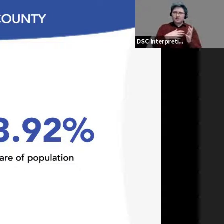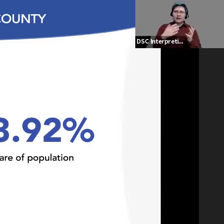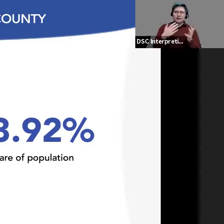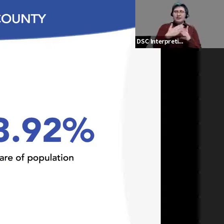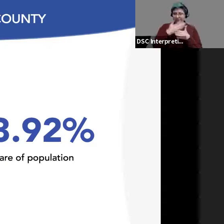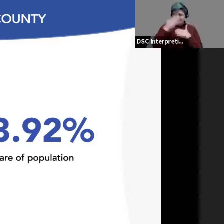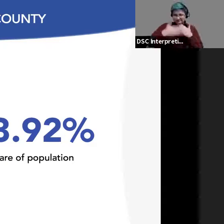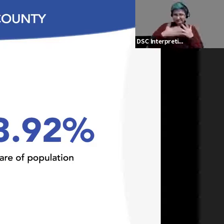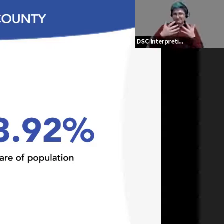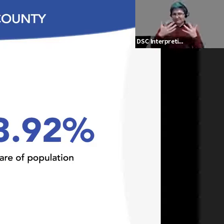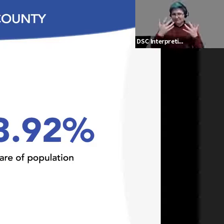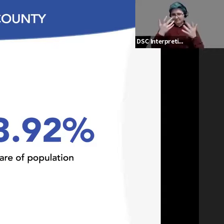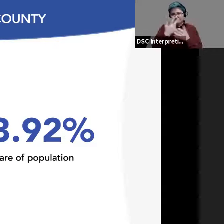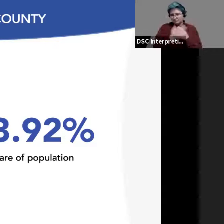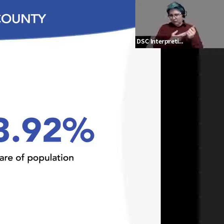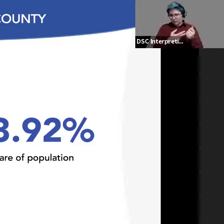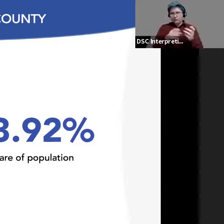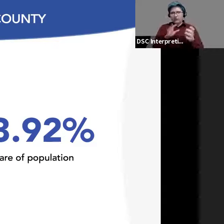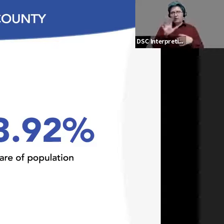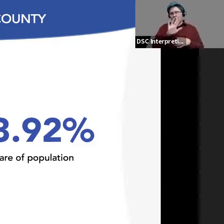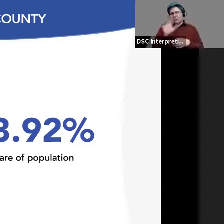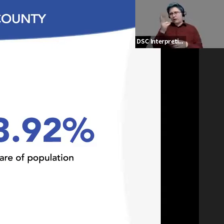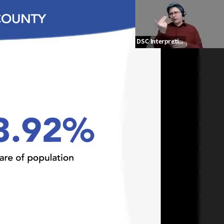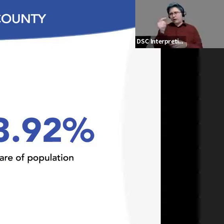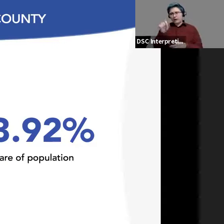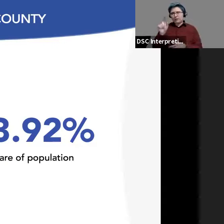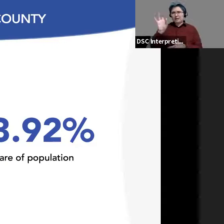completely or about 13.92%.